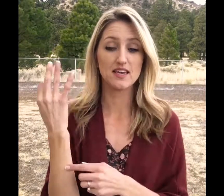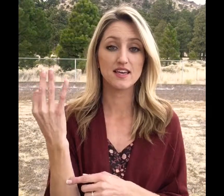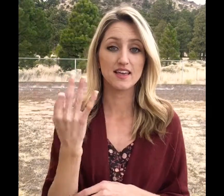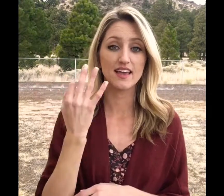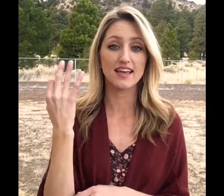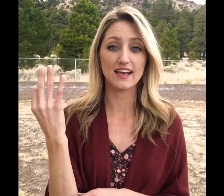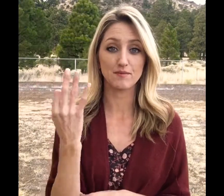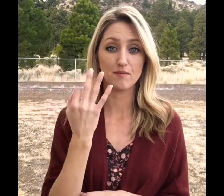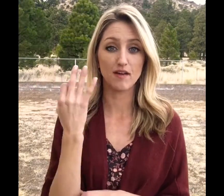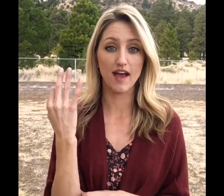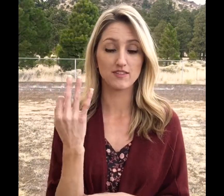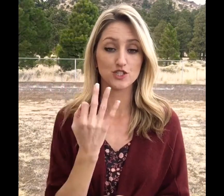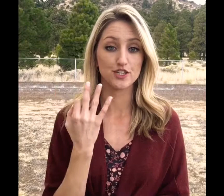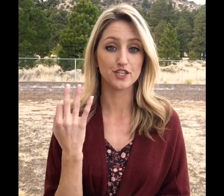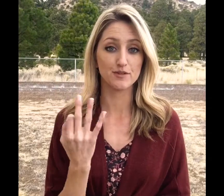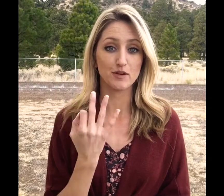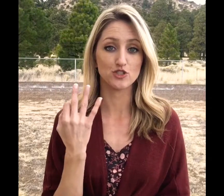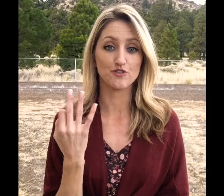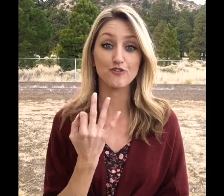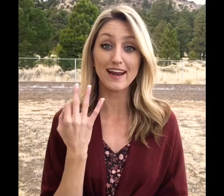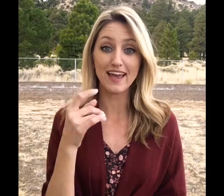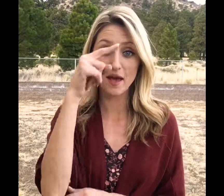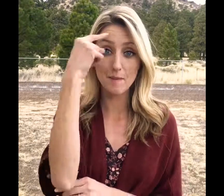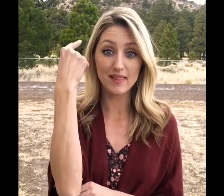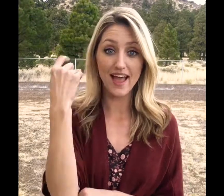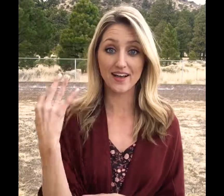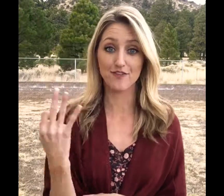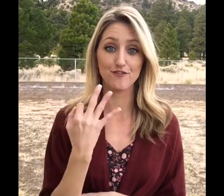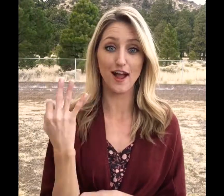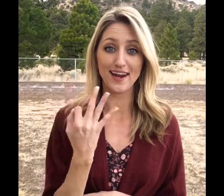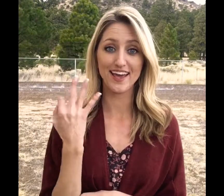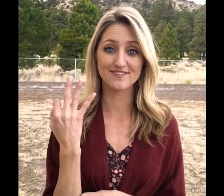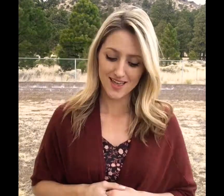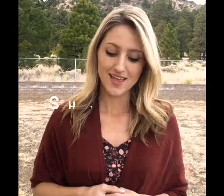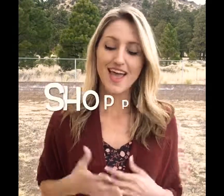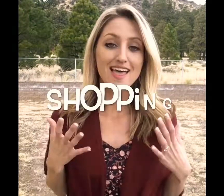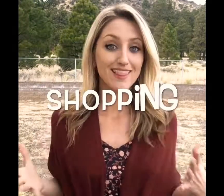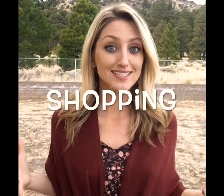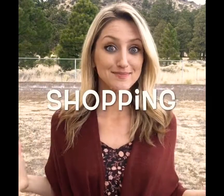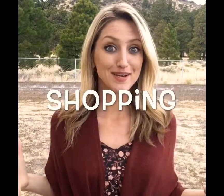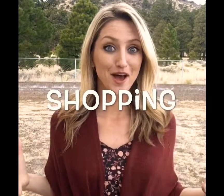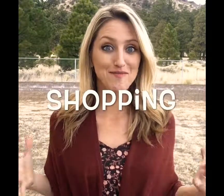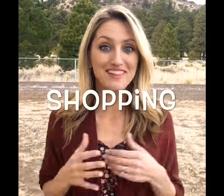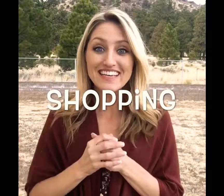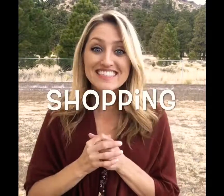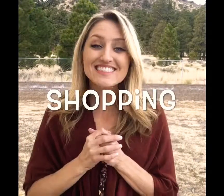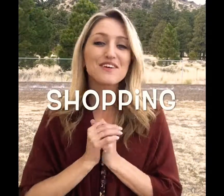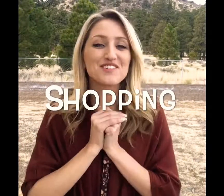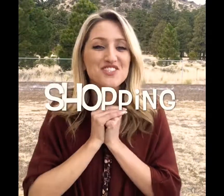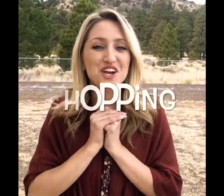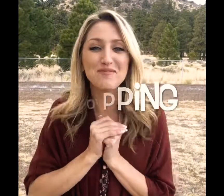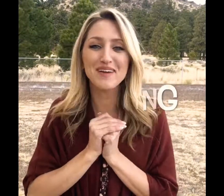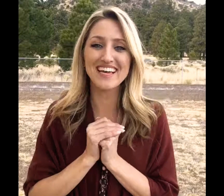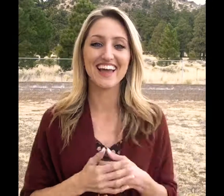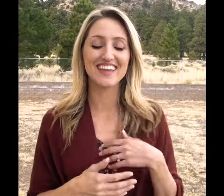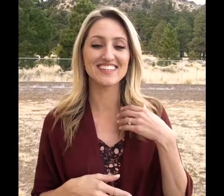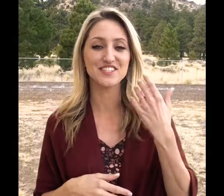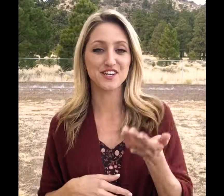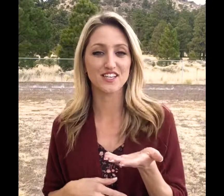and I have a circular motion. Black Friday. Friday. And last but not least we have shopping. That is your non